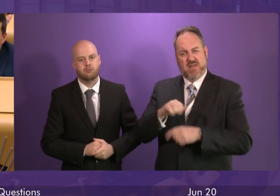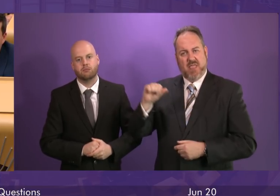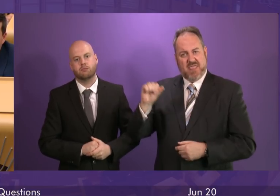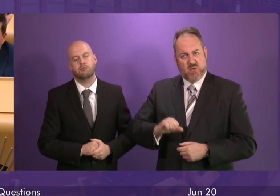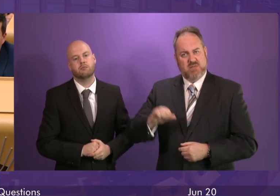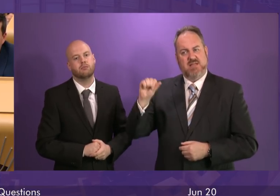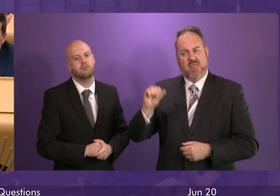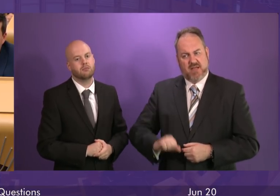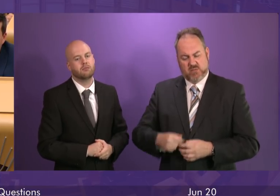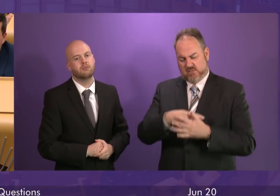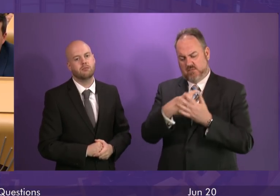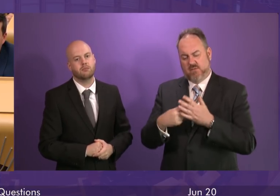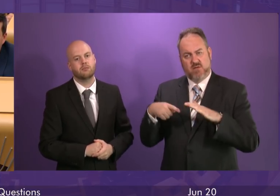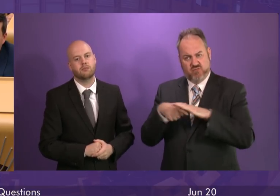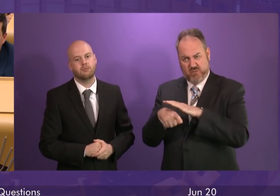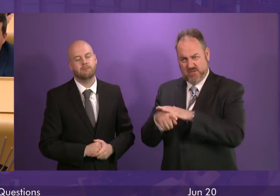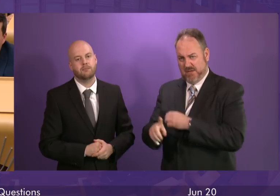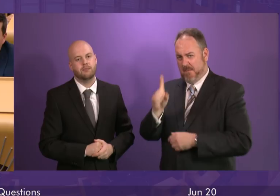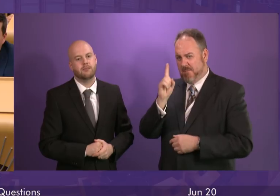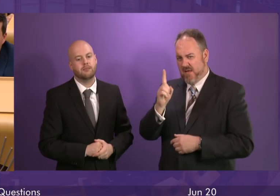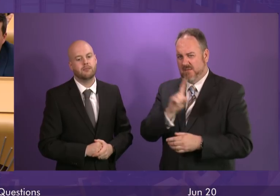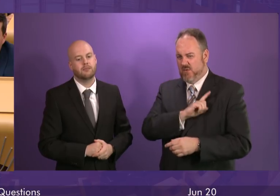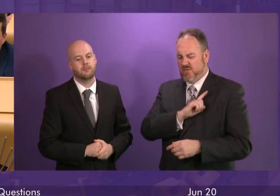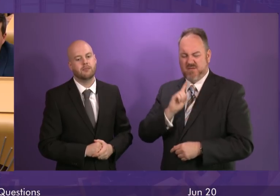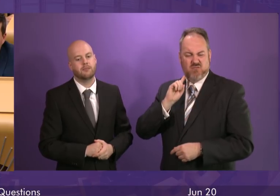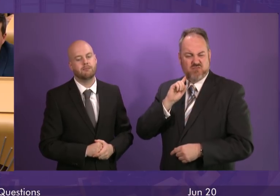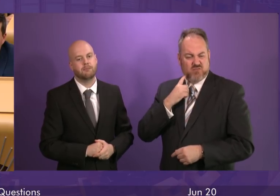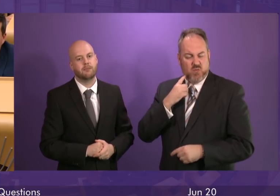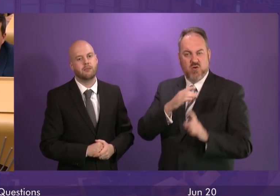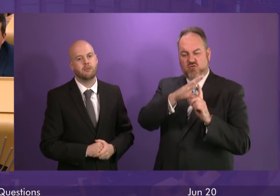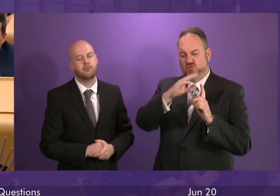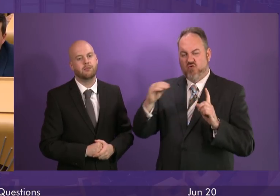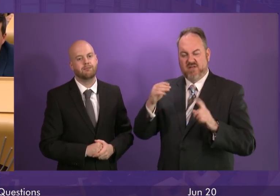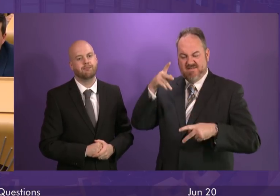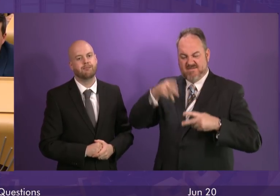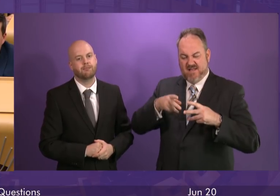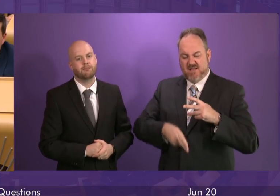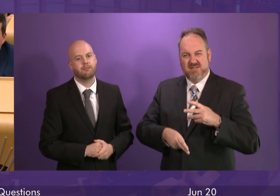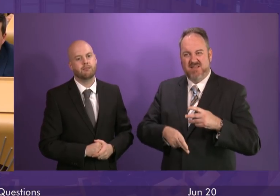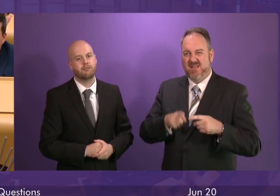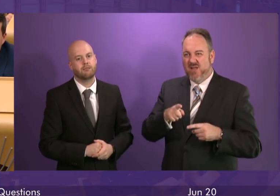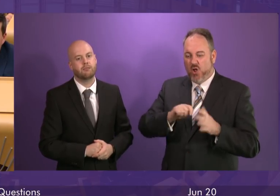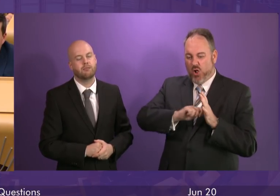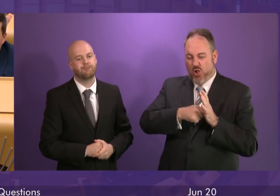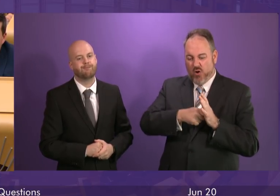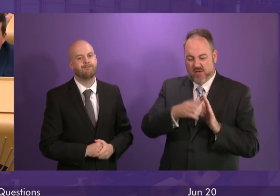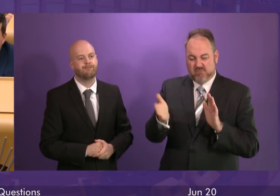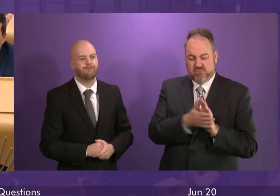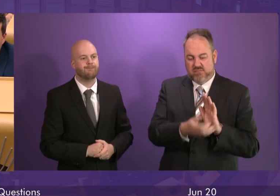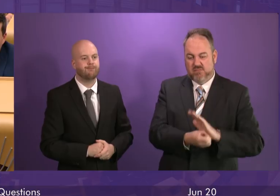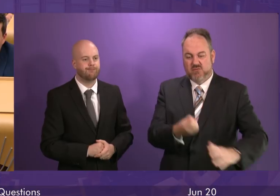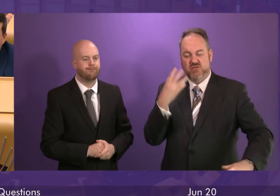of refugees. However, because of the callous Tory government we still have lock change evictions by circle,